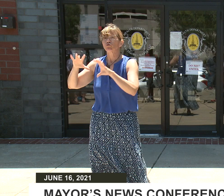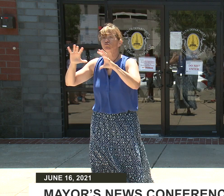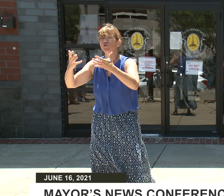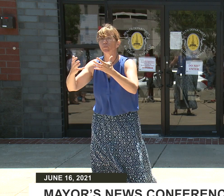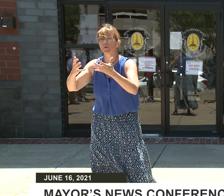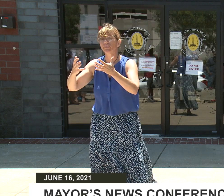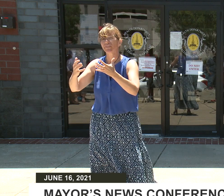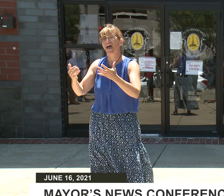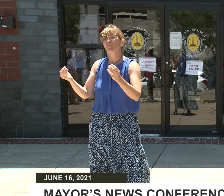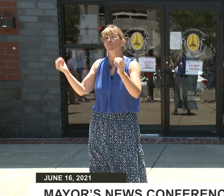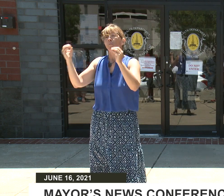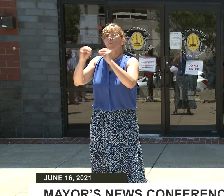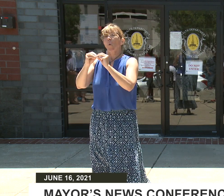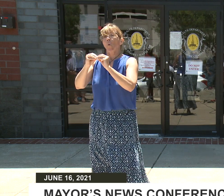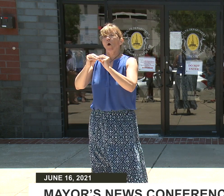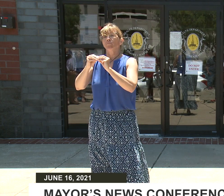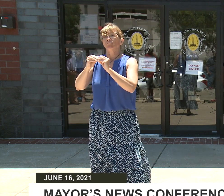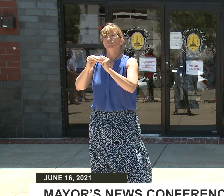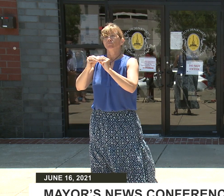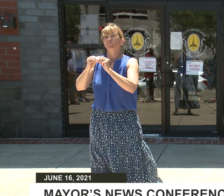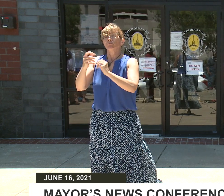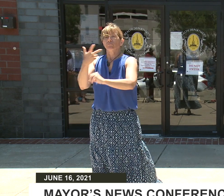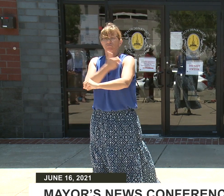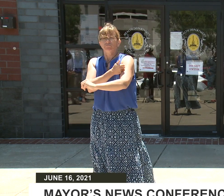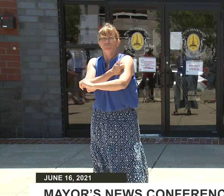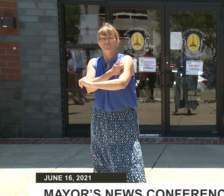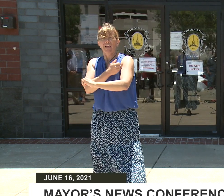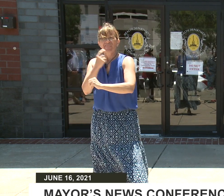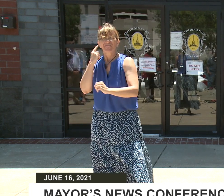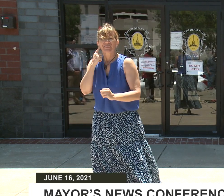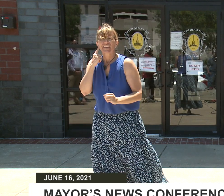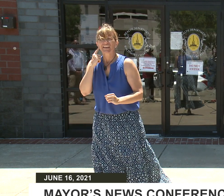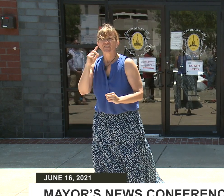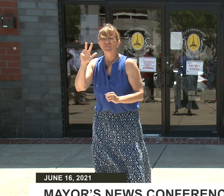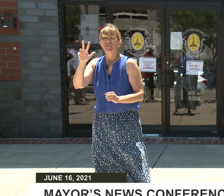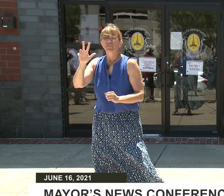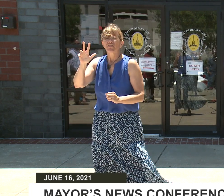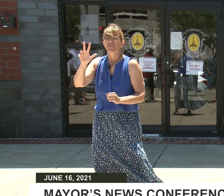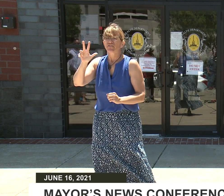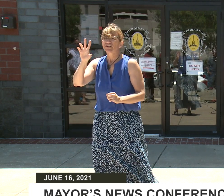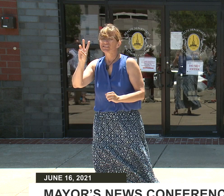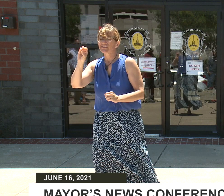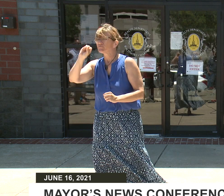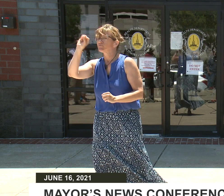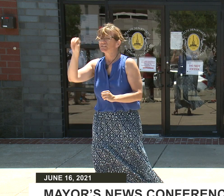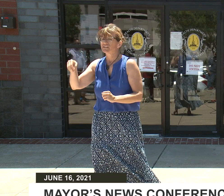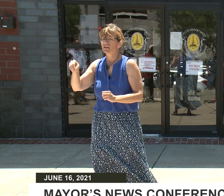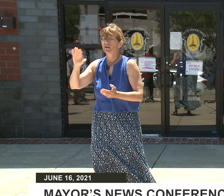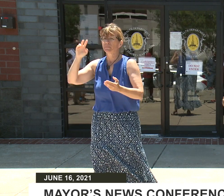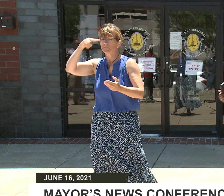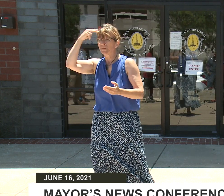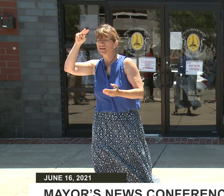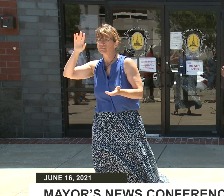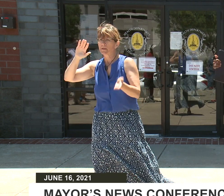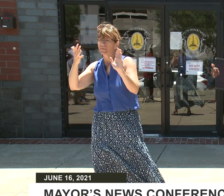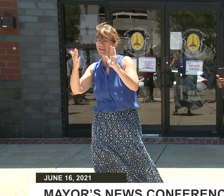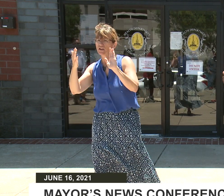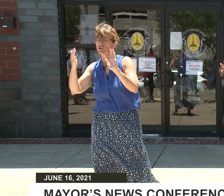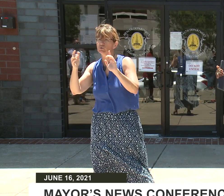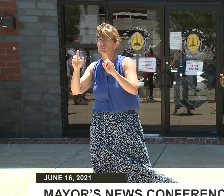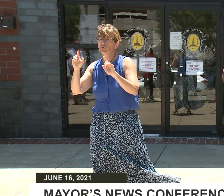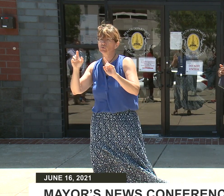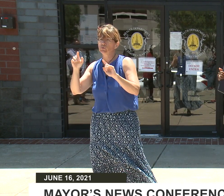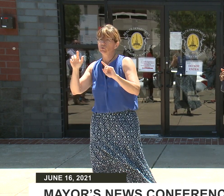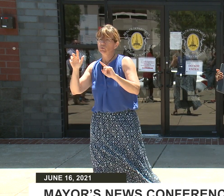coverage. So about 46 percent, I think, of that population compared to 43 percent of the general population. This is all